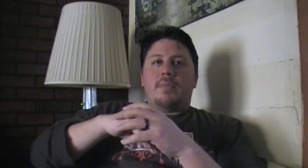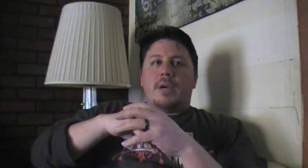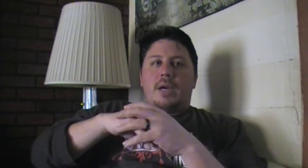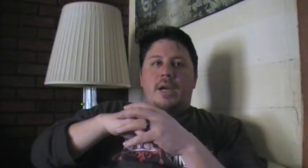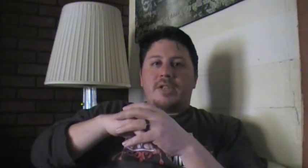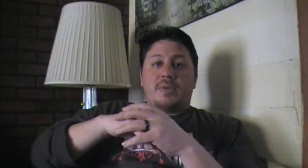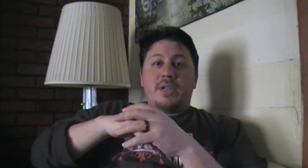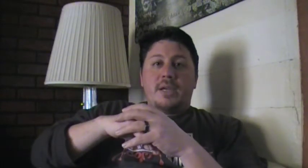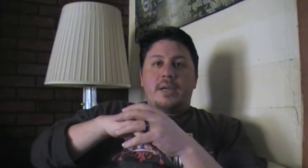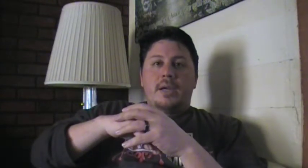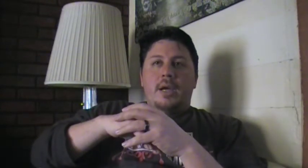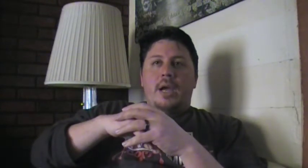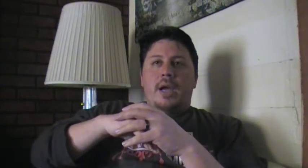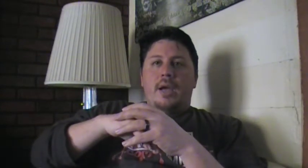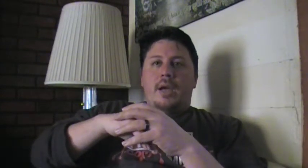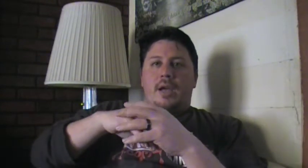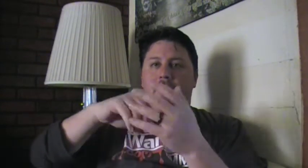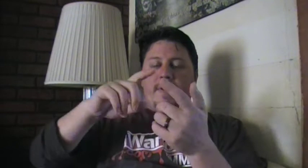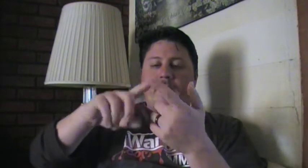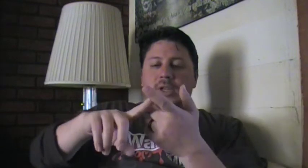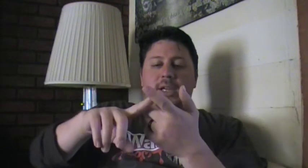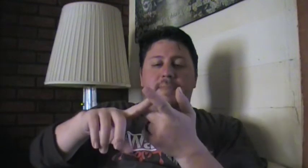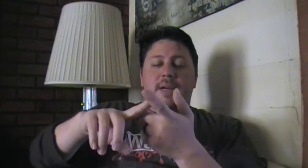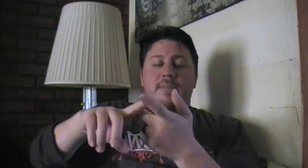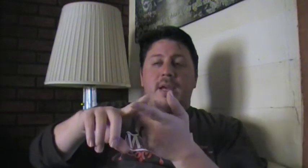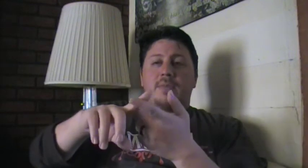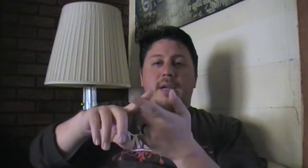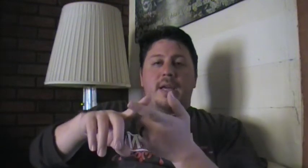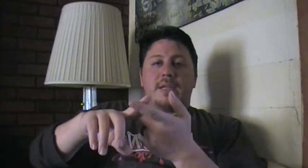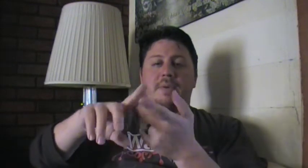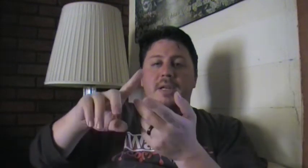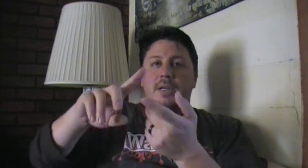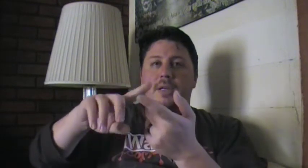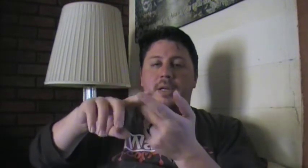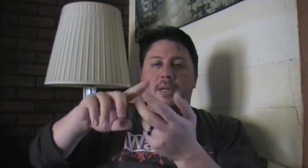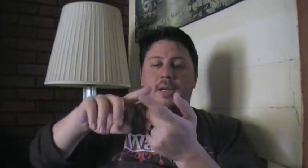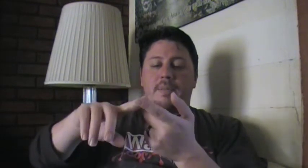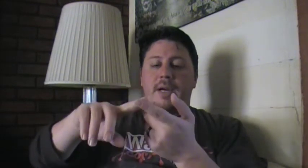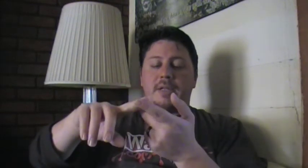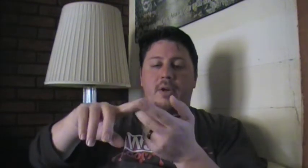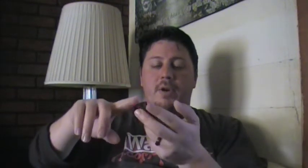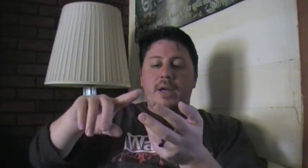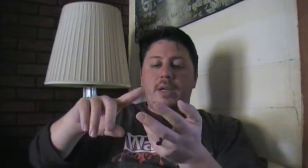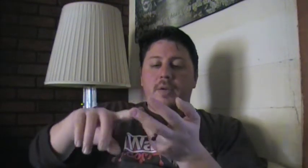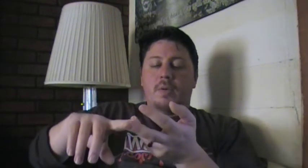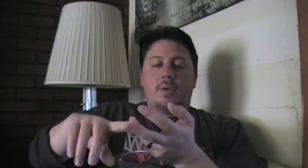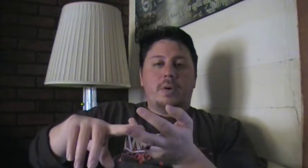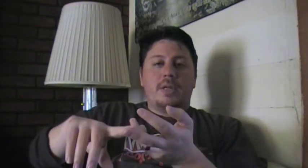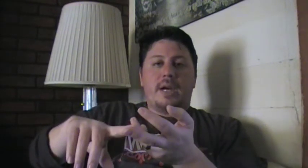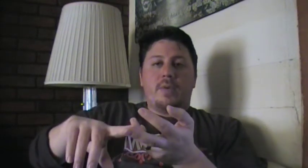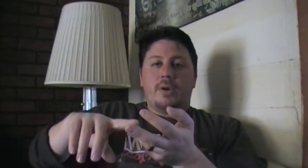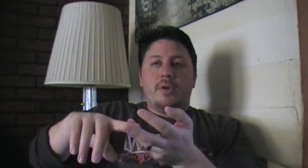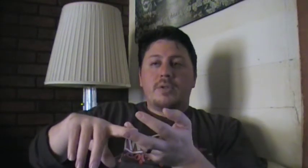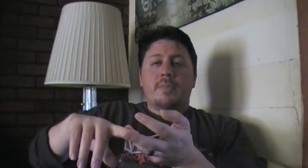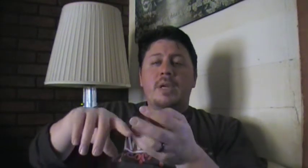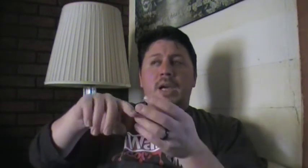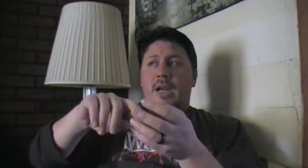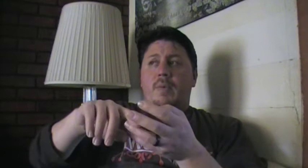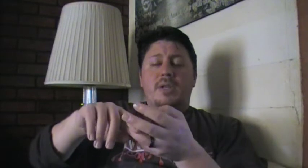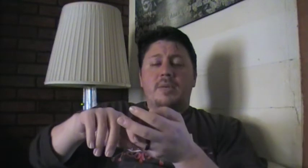I just don't see it. If I watch a kickboxing match with a guy that's been in kickboxing karate or... or Taekwondo or something, and I watch them